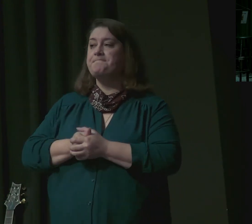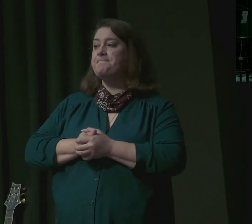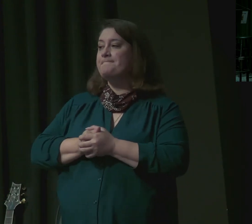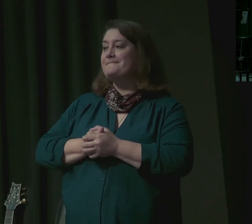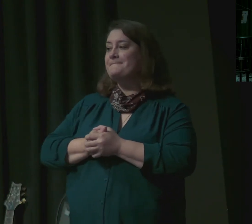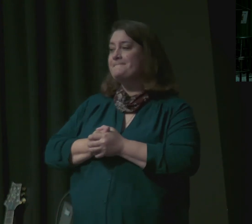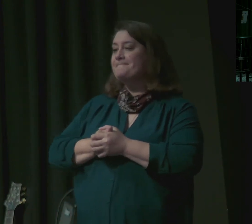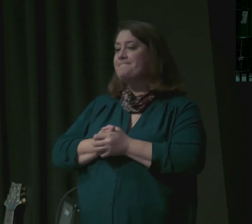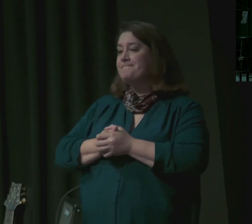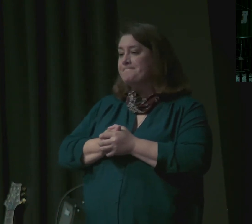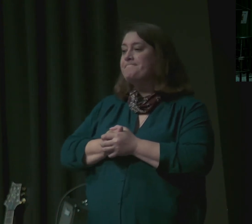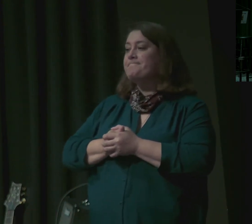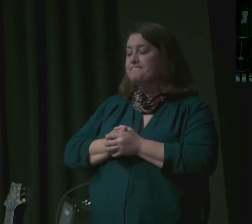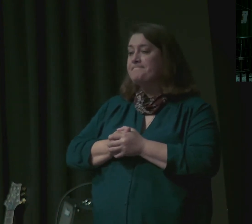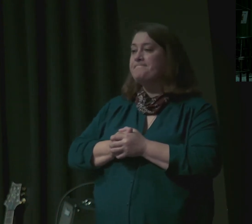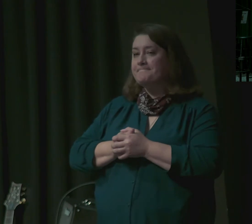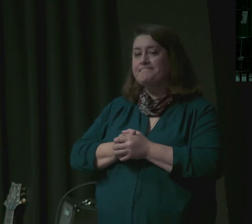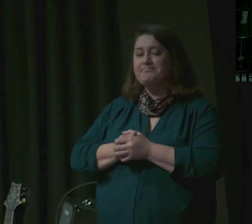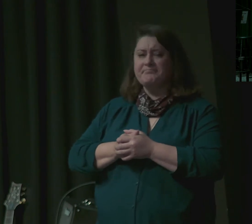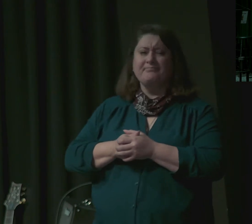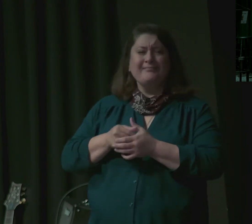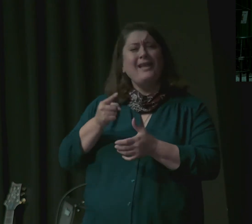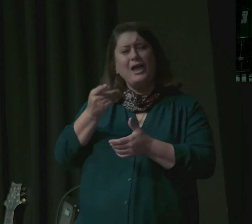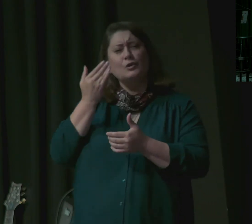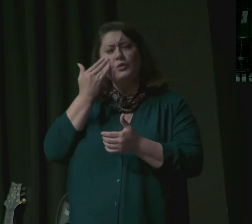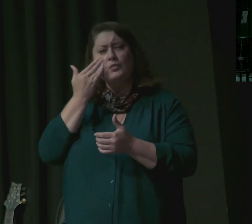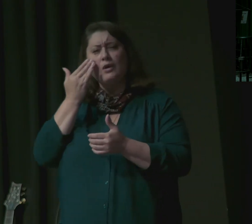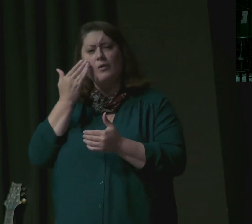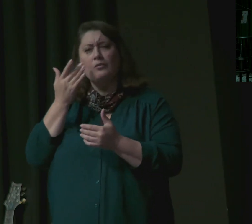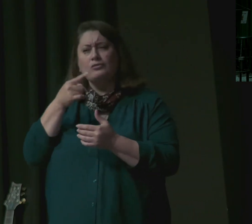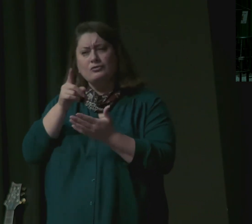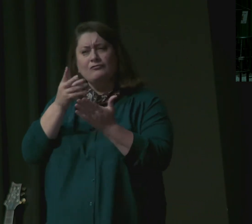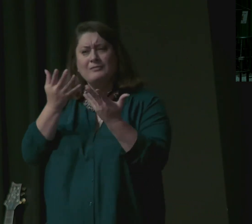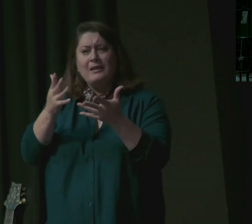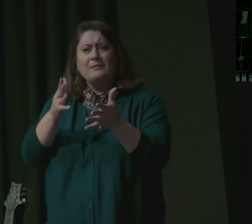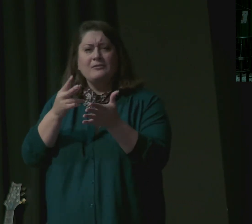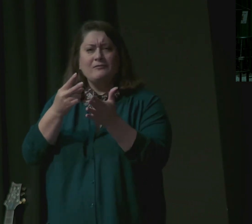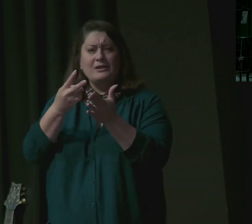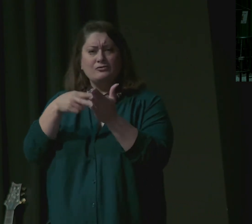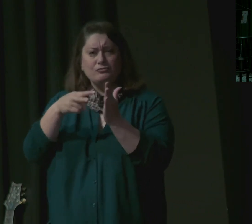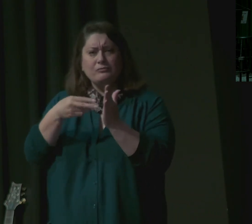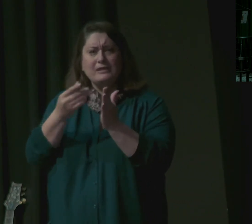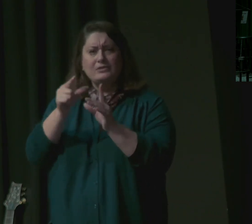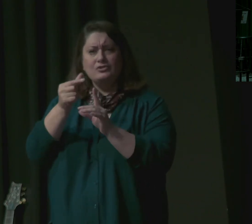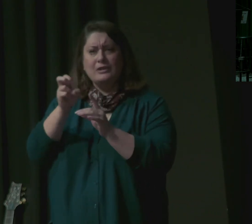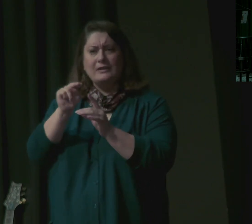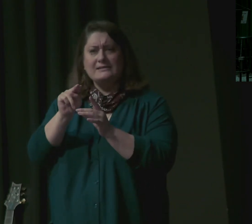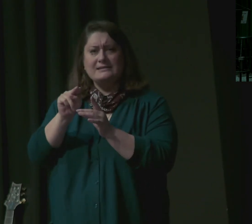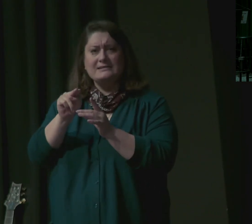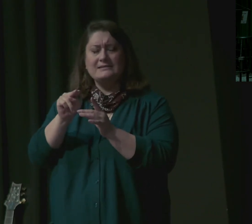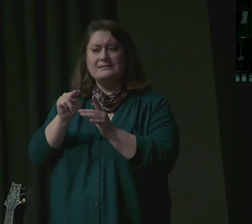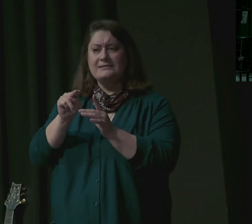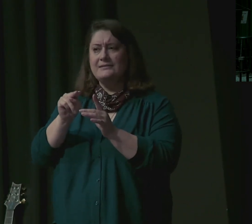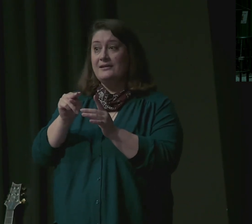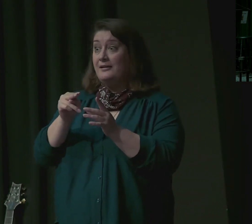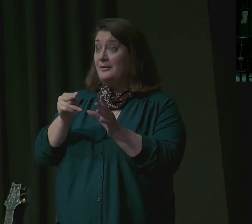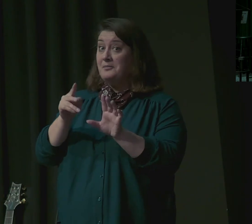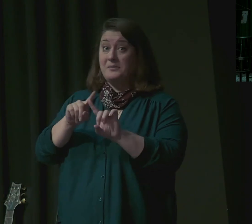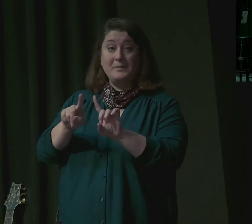Most of us have read Genesis. We know this is where he's going. Jacob don't. He's living in this story. This